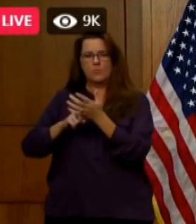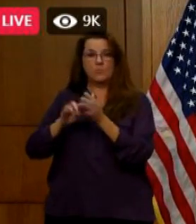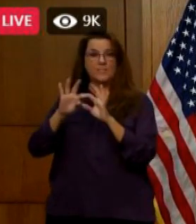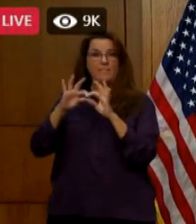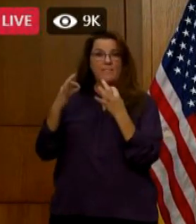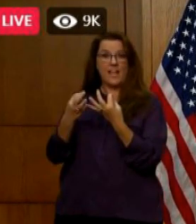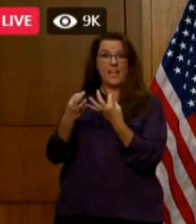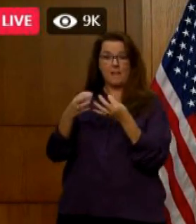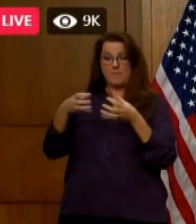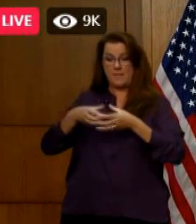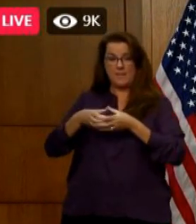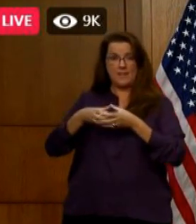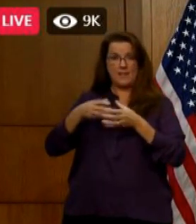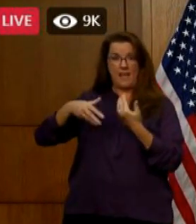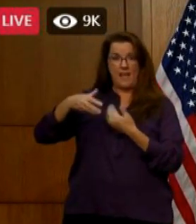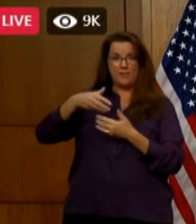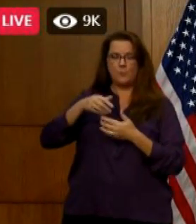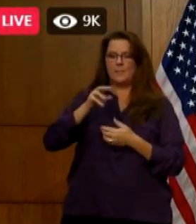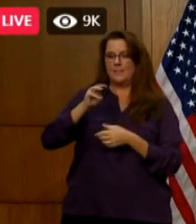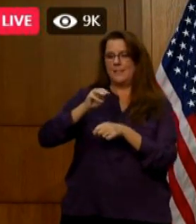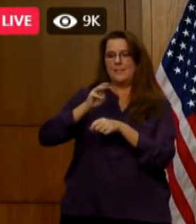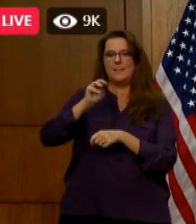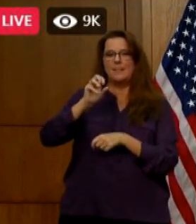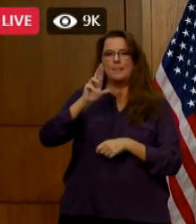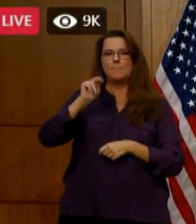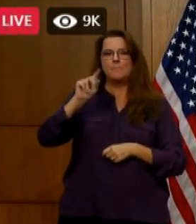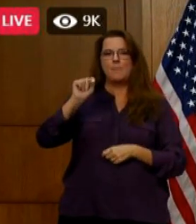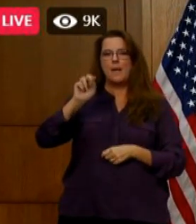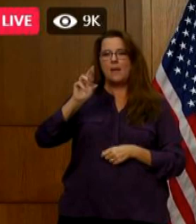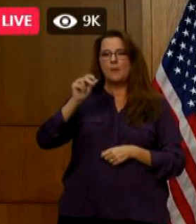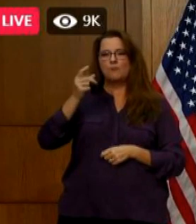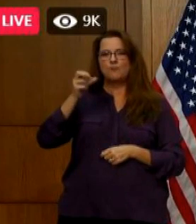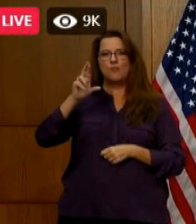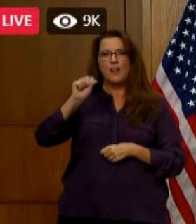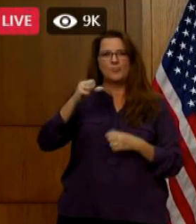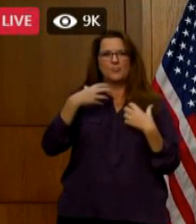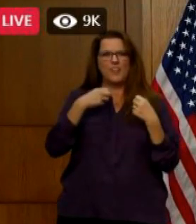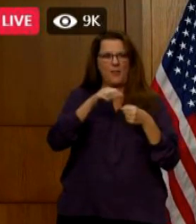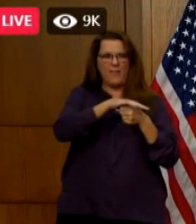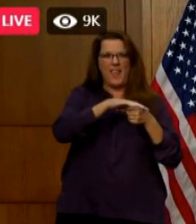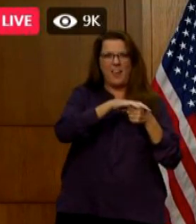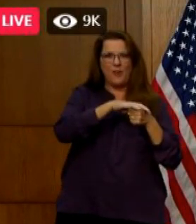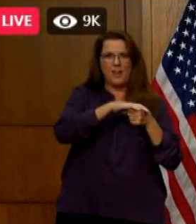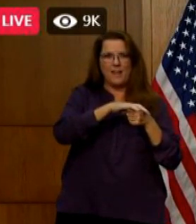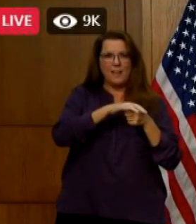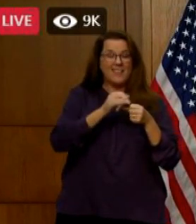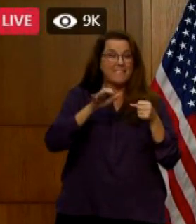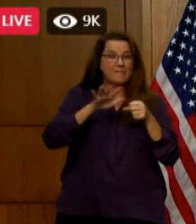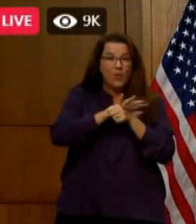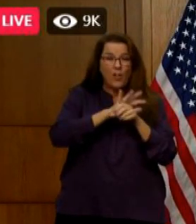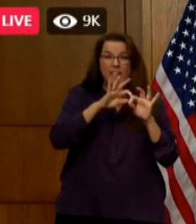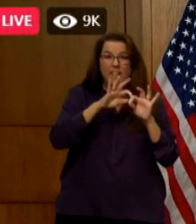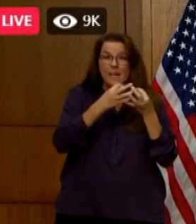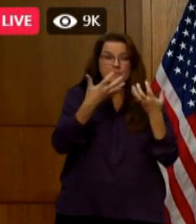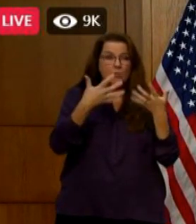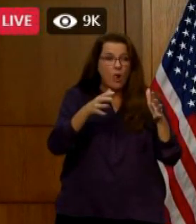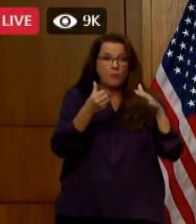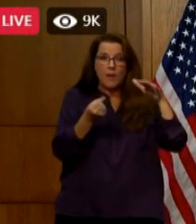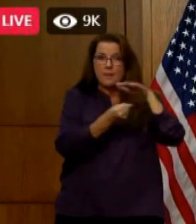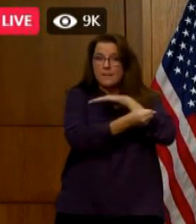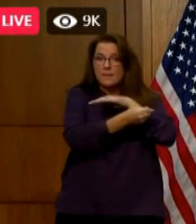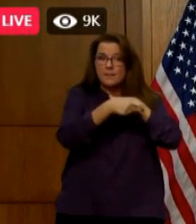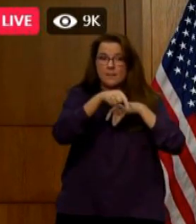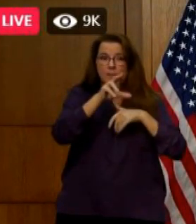fact, in the Mount Rogers Health District, for example, entire families are already in quarantine after a